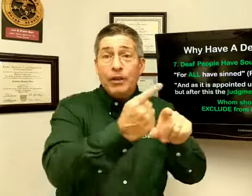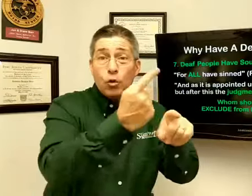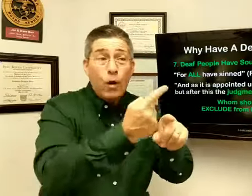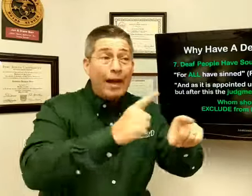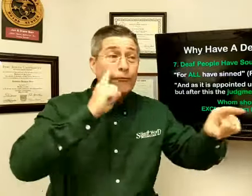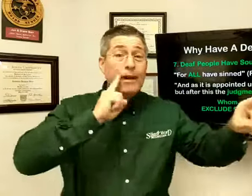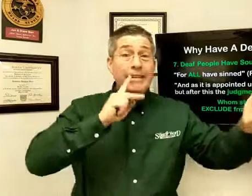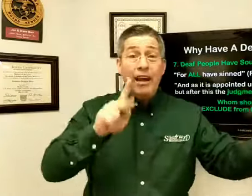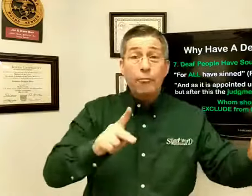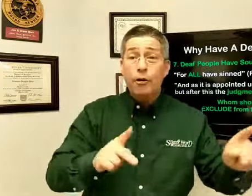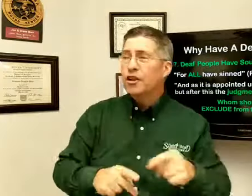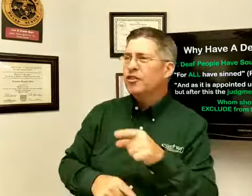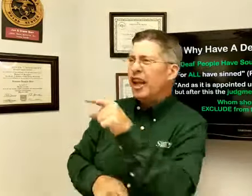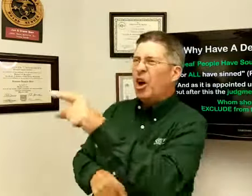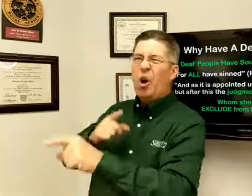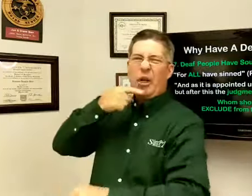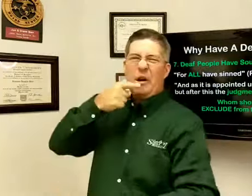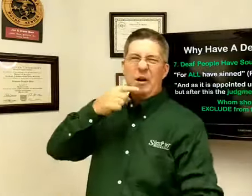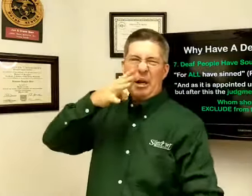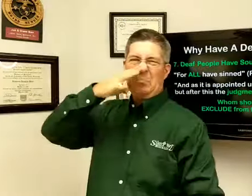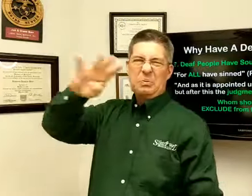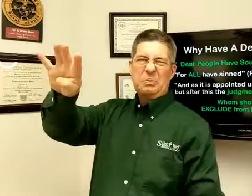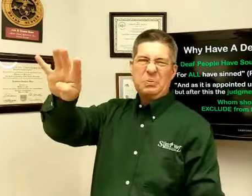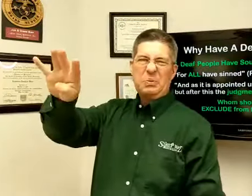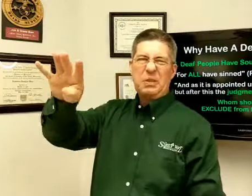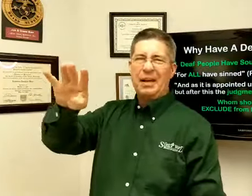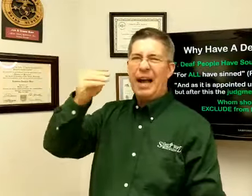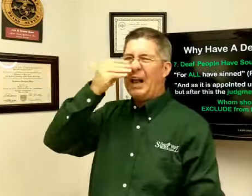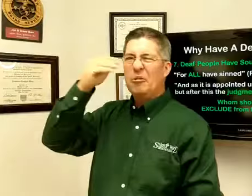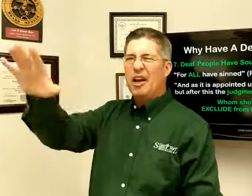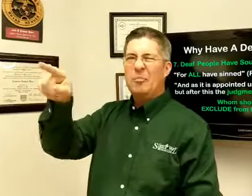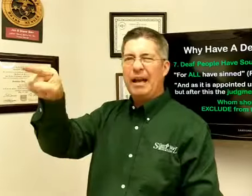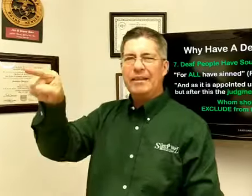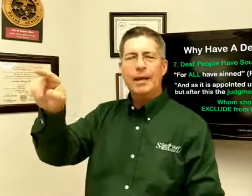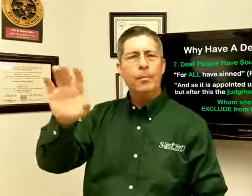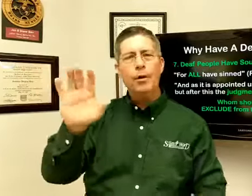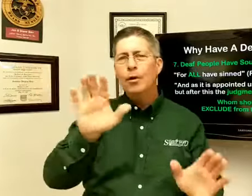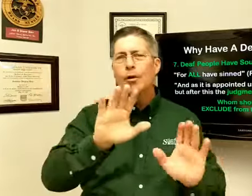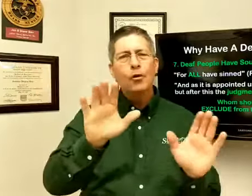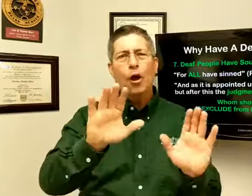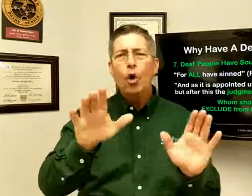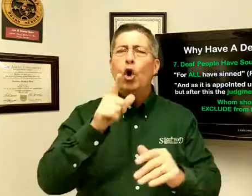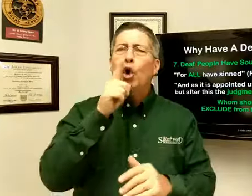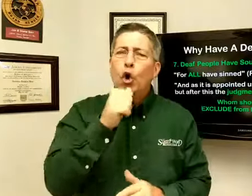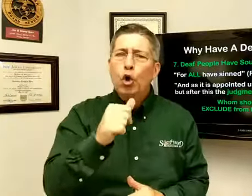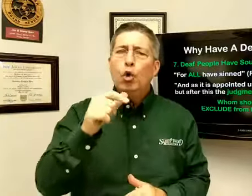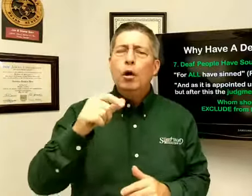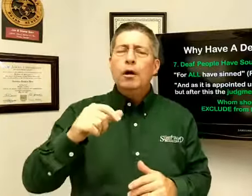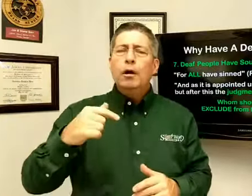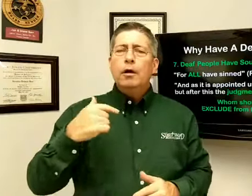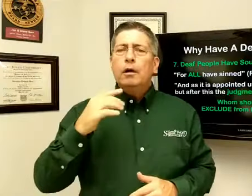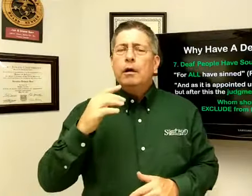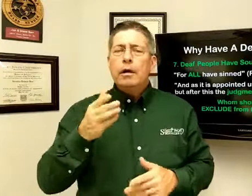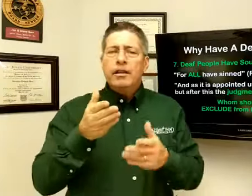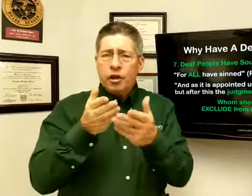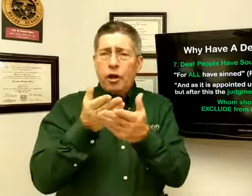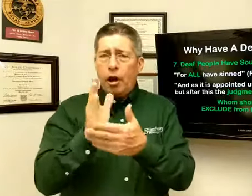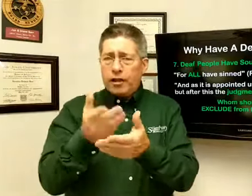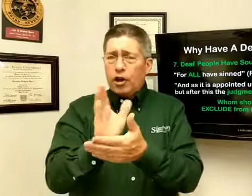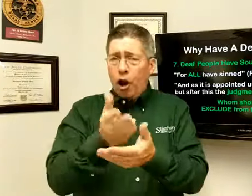it right for a deaf person to say, oh, they're hearing. I don't care about them. No. Who? Is it all